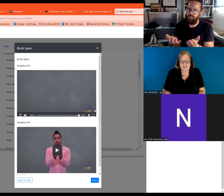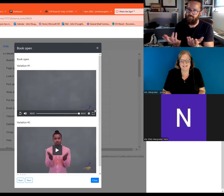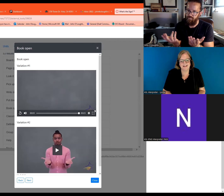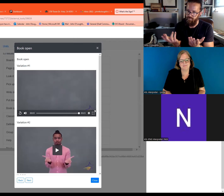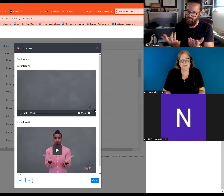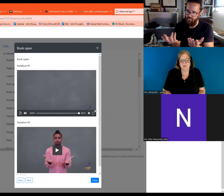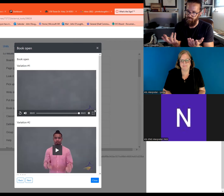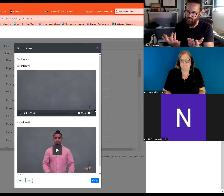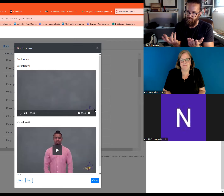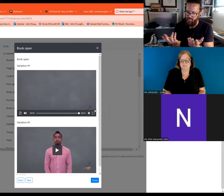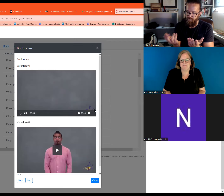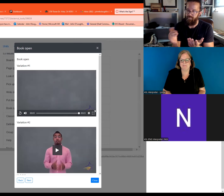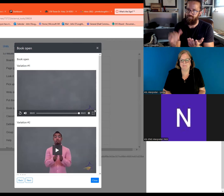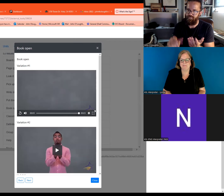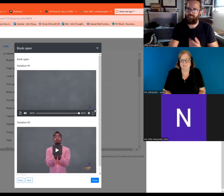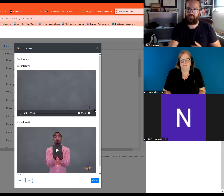There's a sign. Book open.